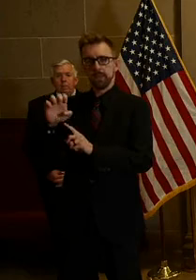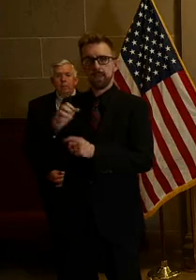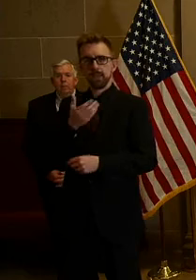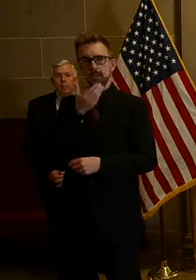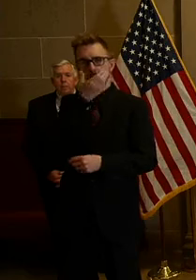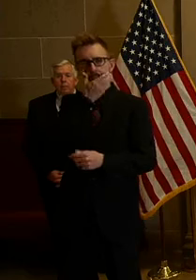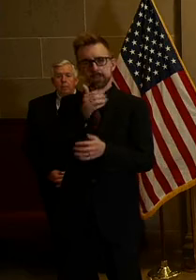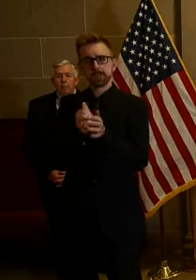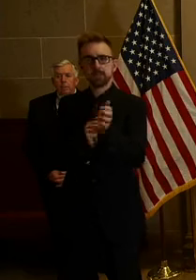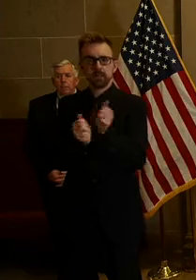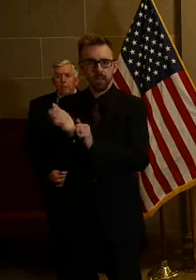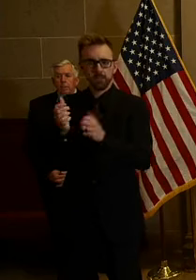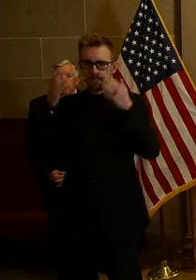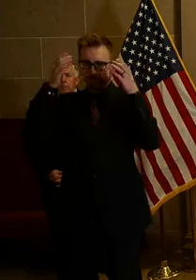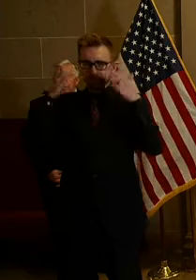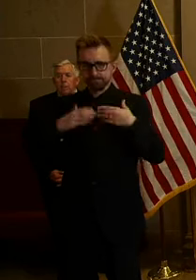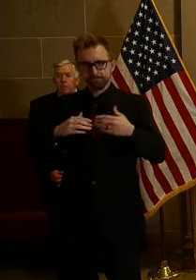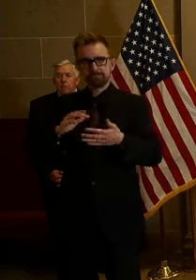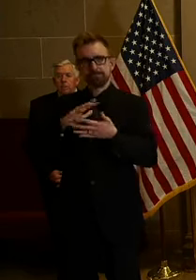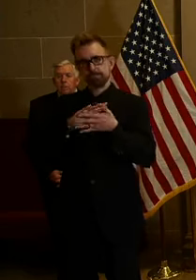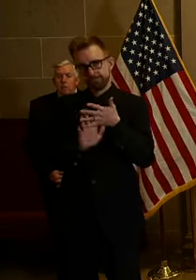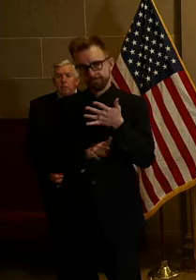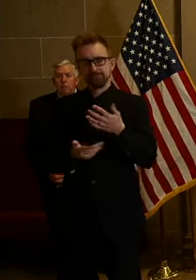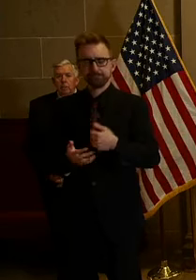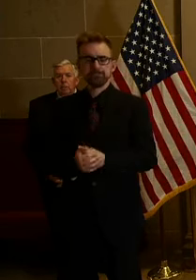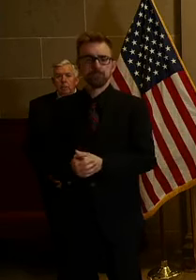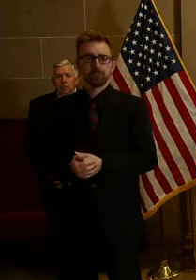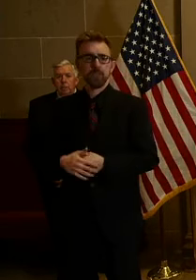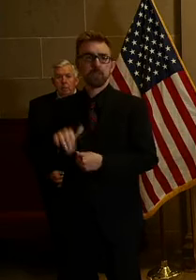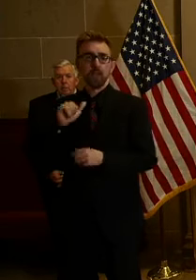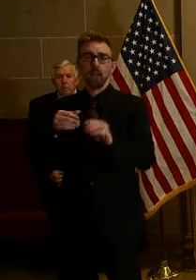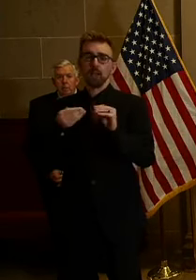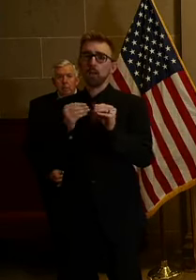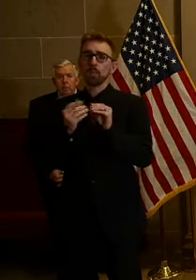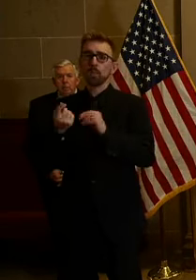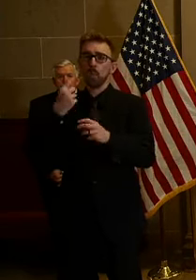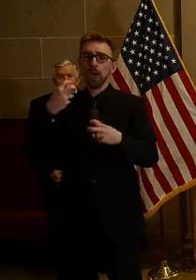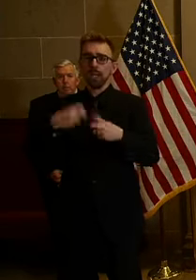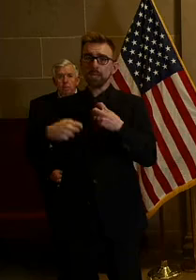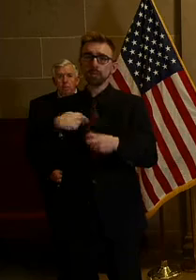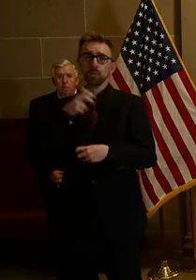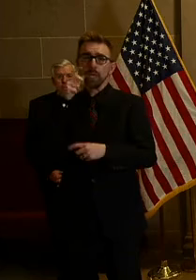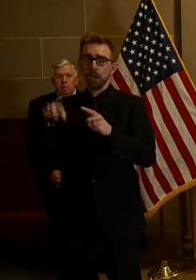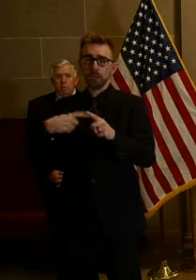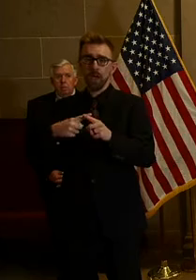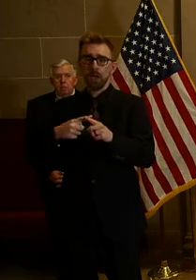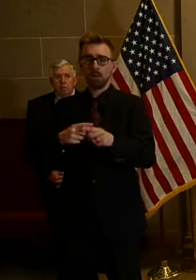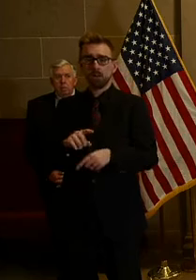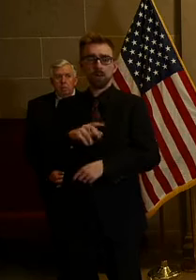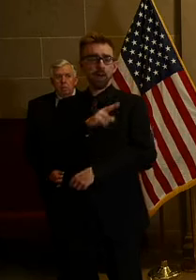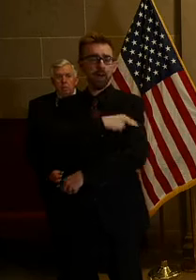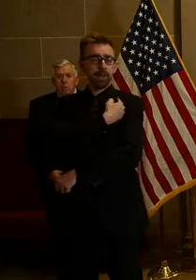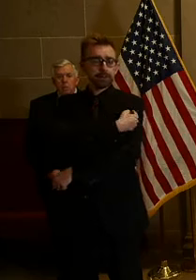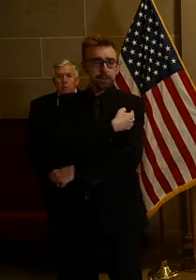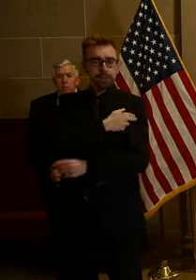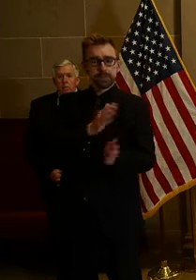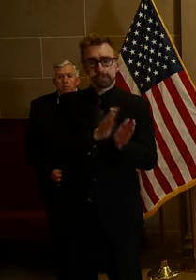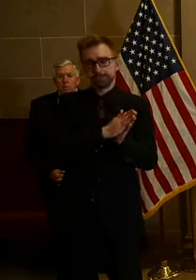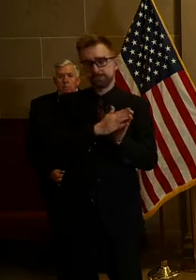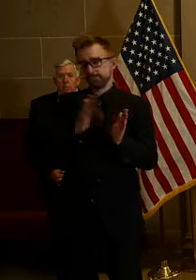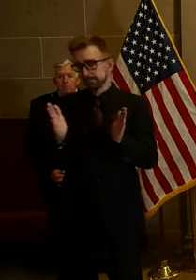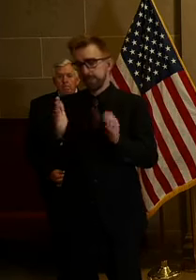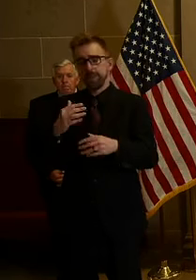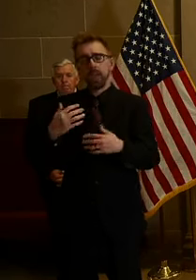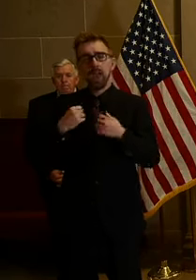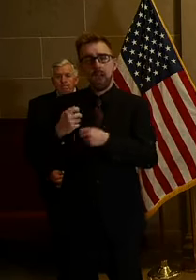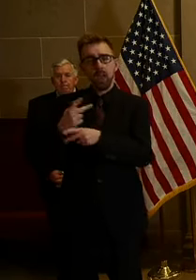personal protective equipment. It is the number one issue we are hearing about from hospitals to long term health care